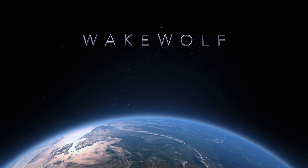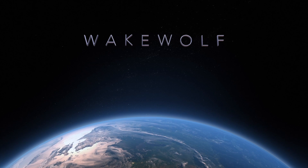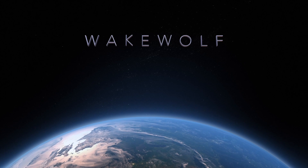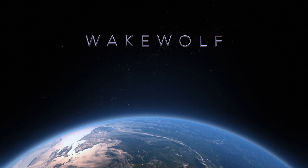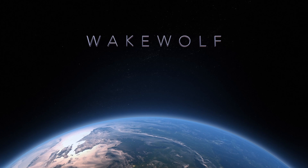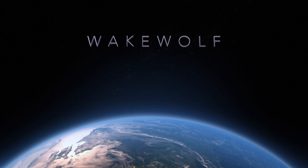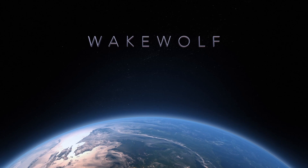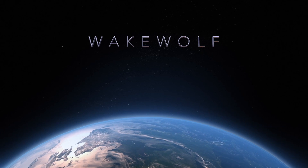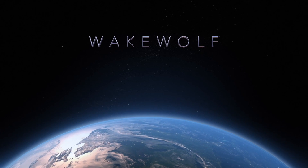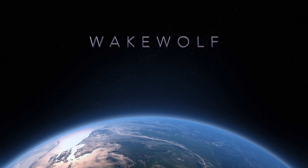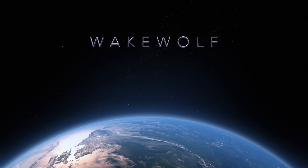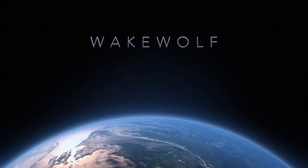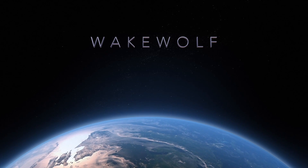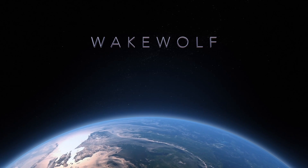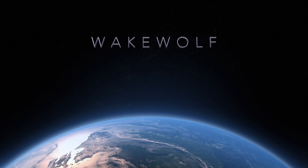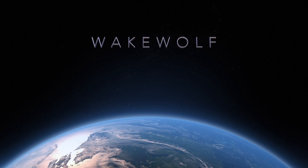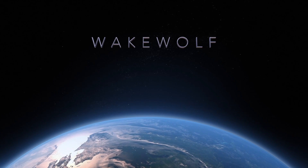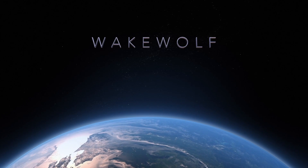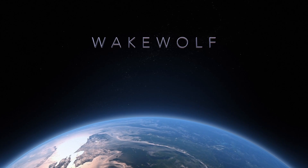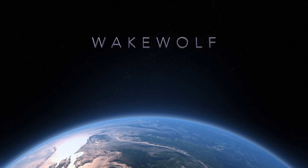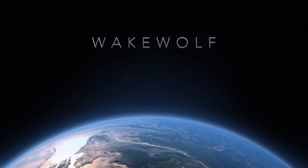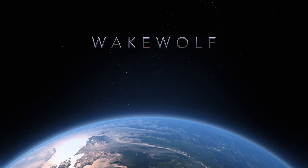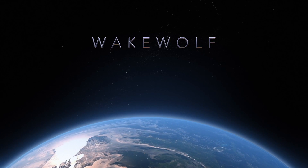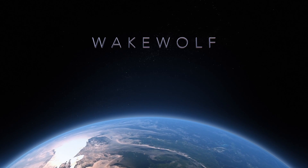Go In You